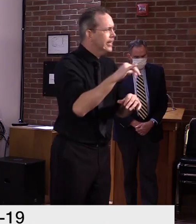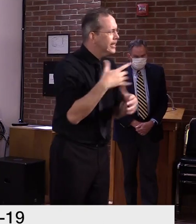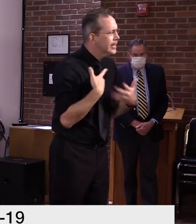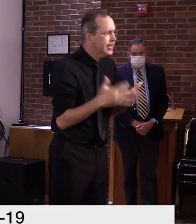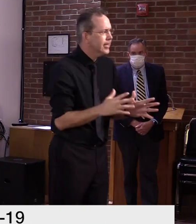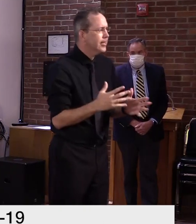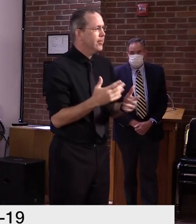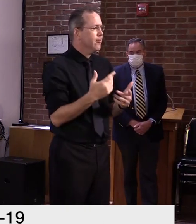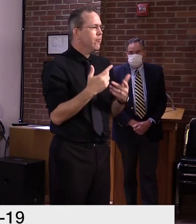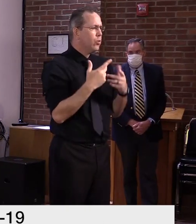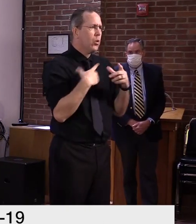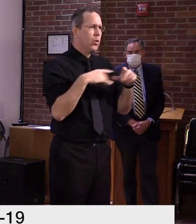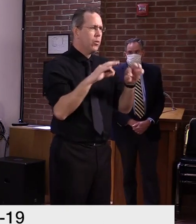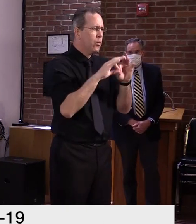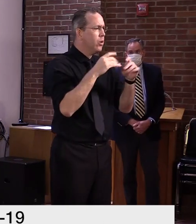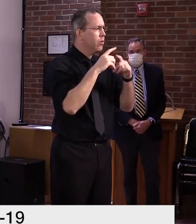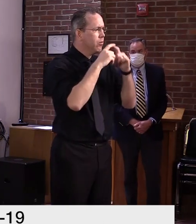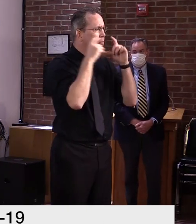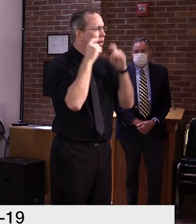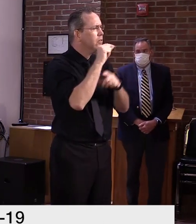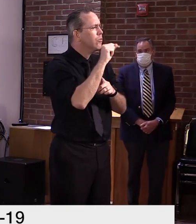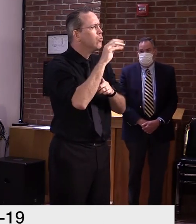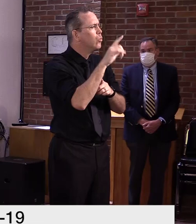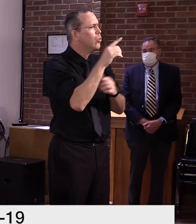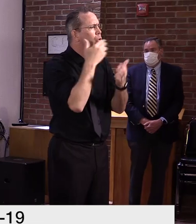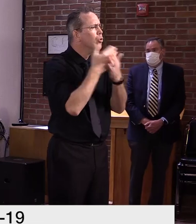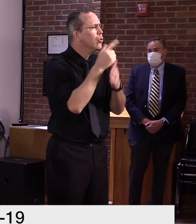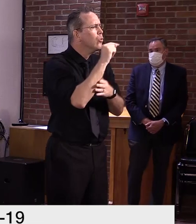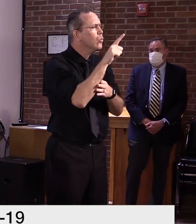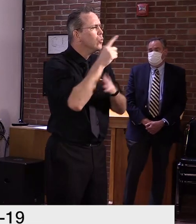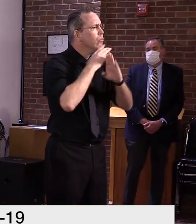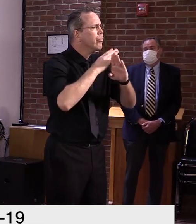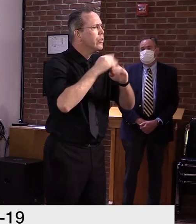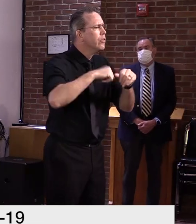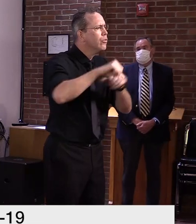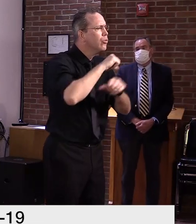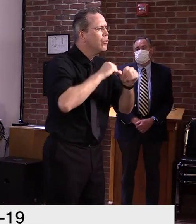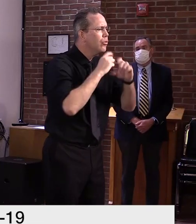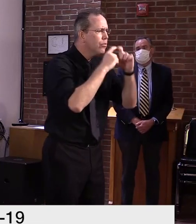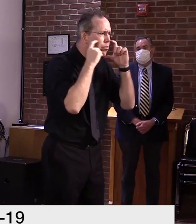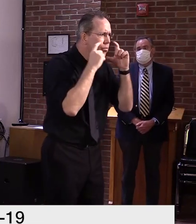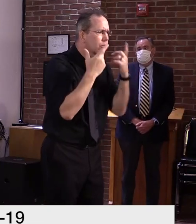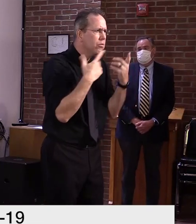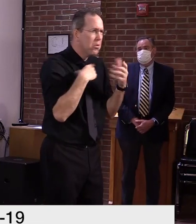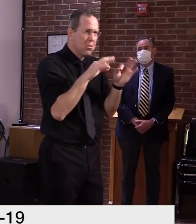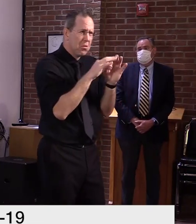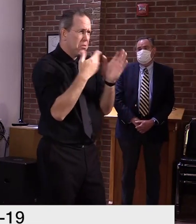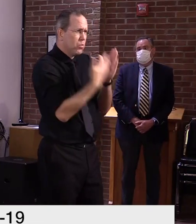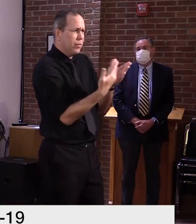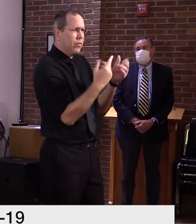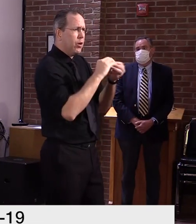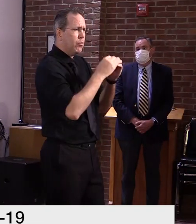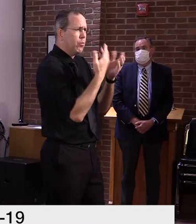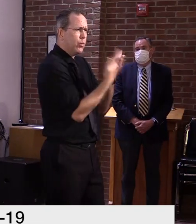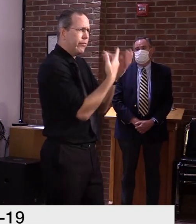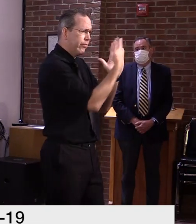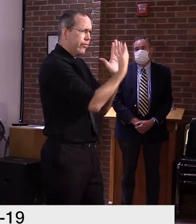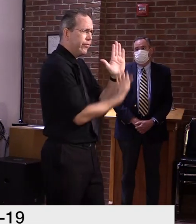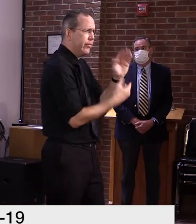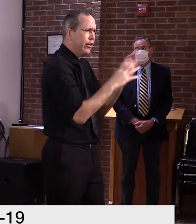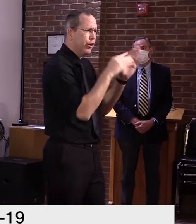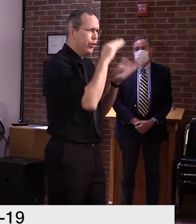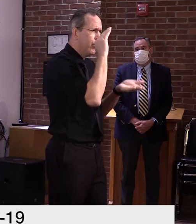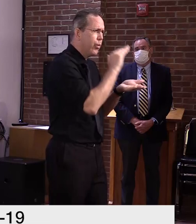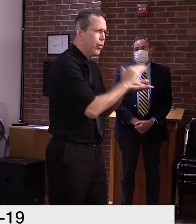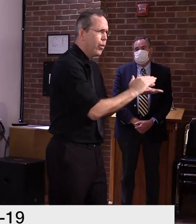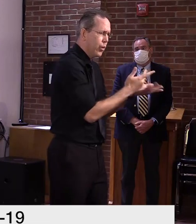And I'm continuing to, to watch the numbers. Right now, the numbers don't warrant it. But again, what I'm